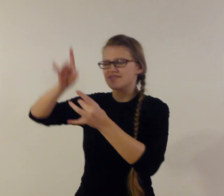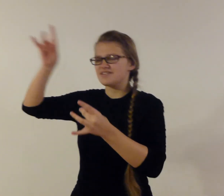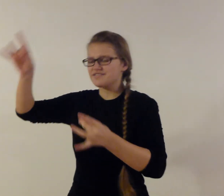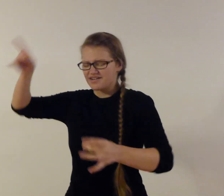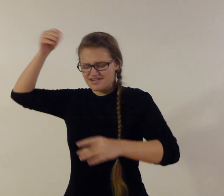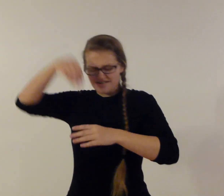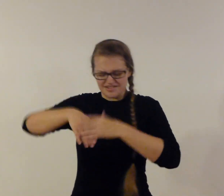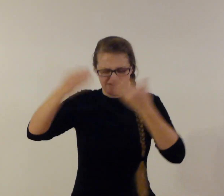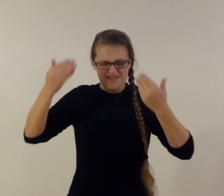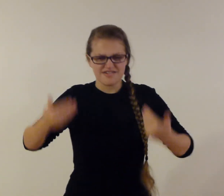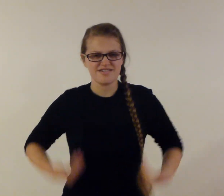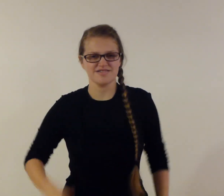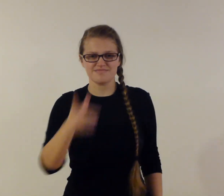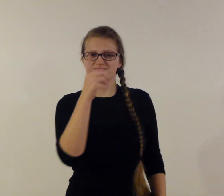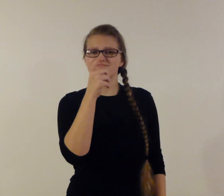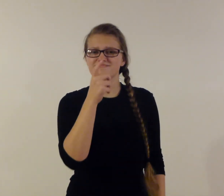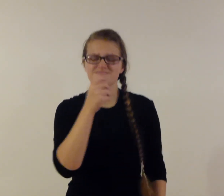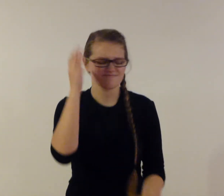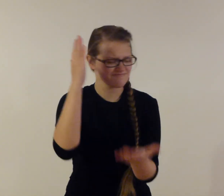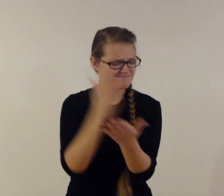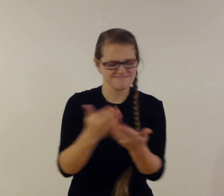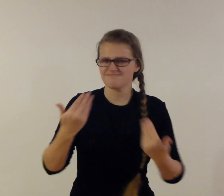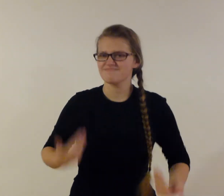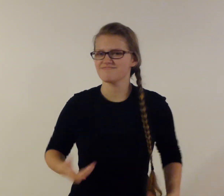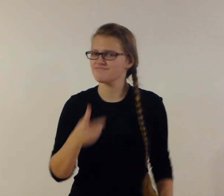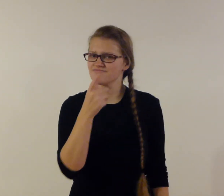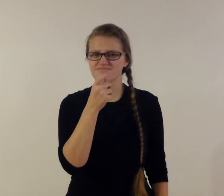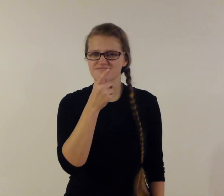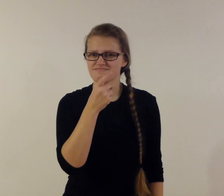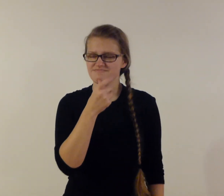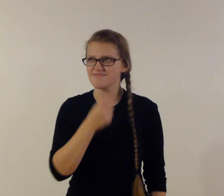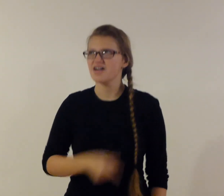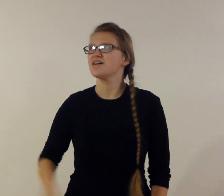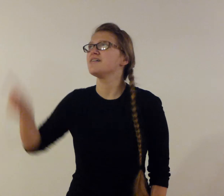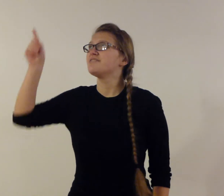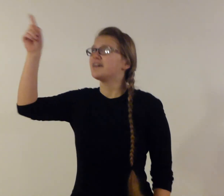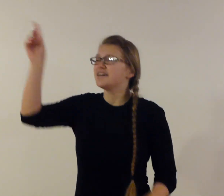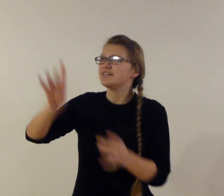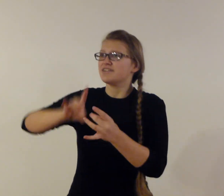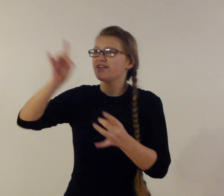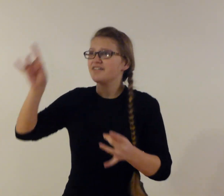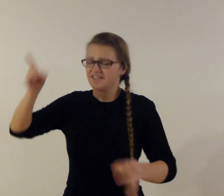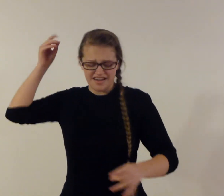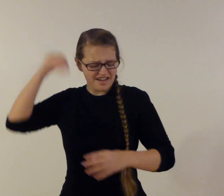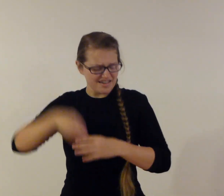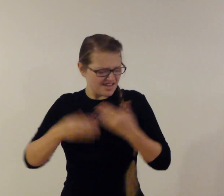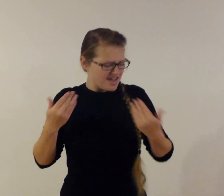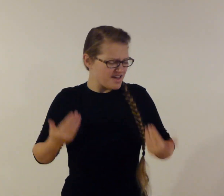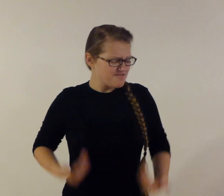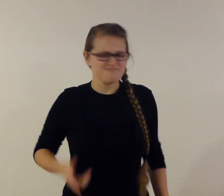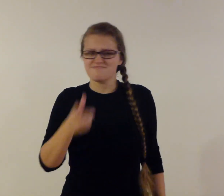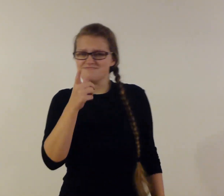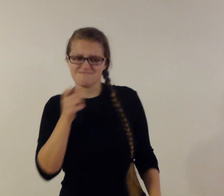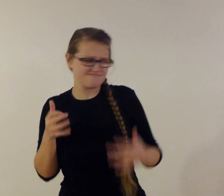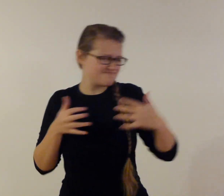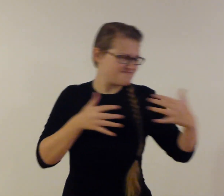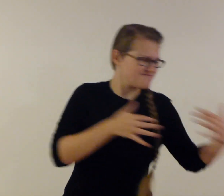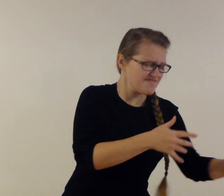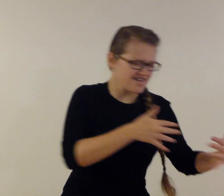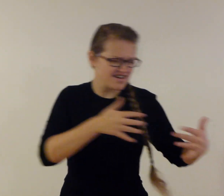higher than any other is higher than any God is higher than